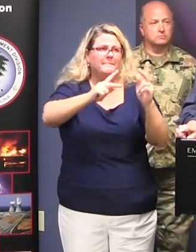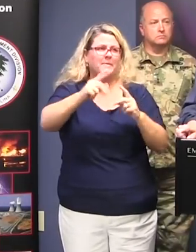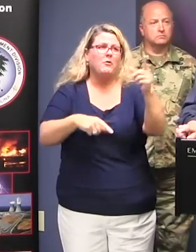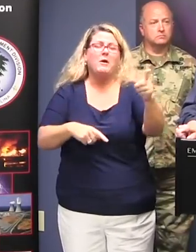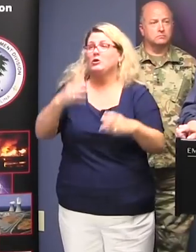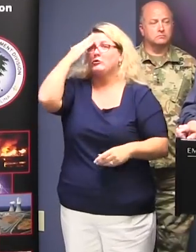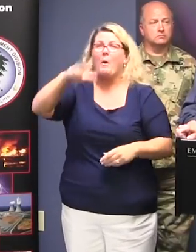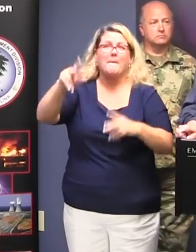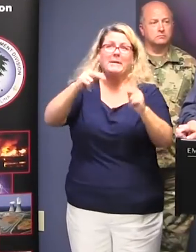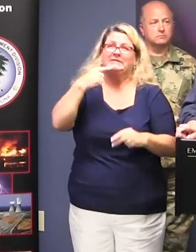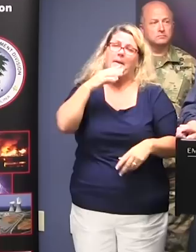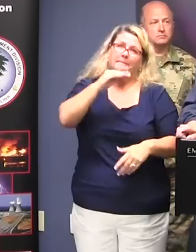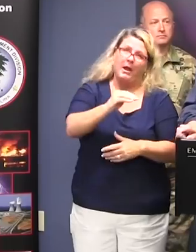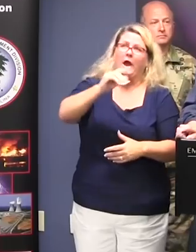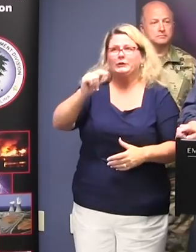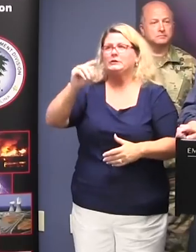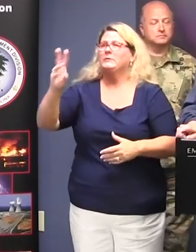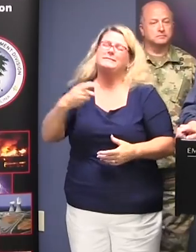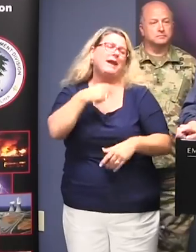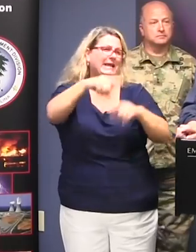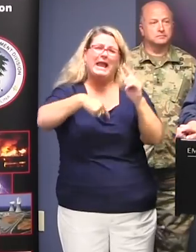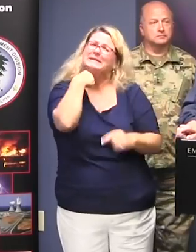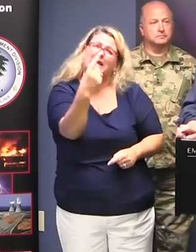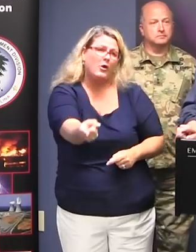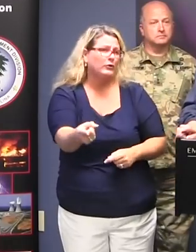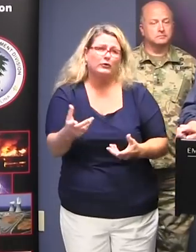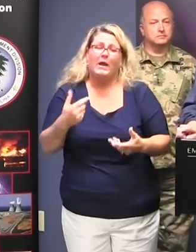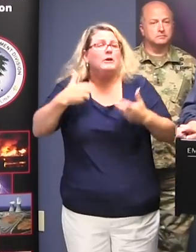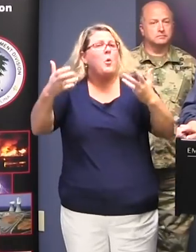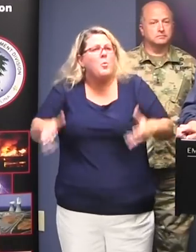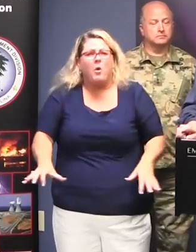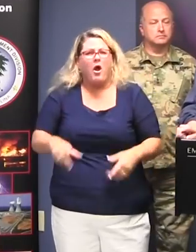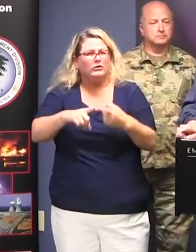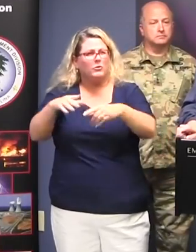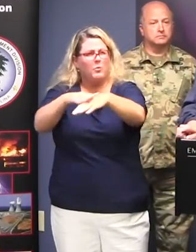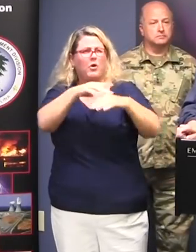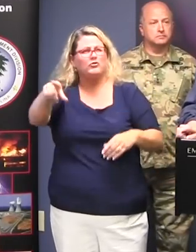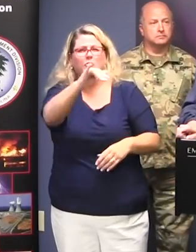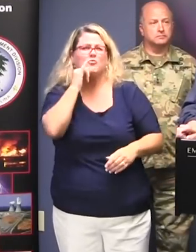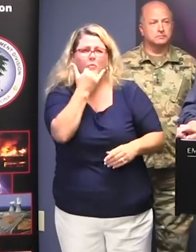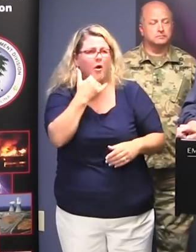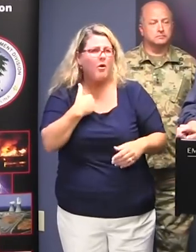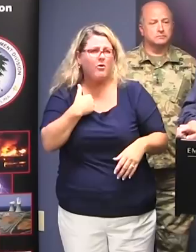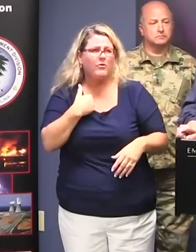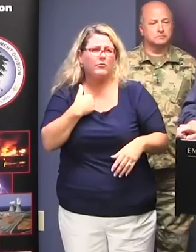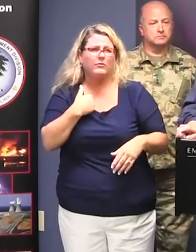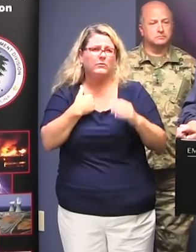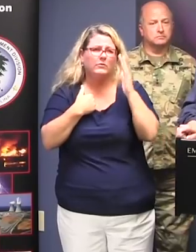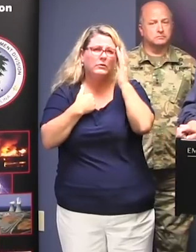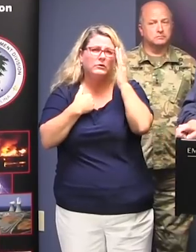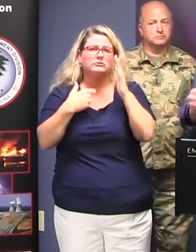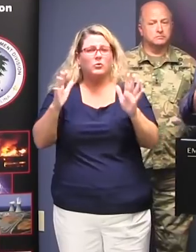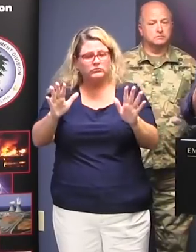Monday, Tuesday, Wednesday. You can't say it right Really, really can't say it now. I don't want to say it. We don't want to be in error. But I would